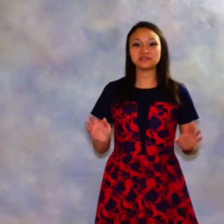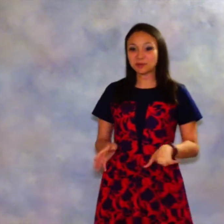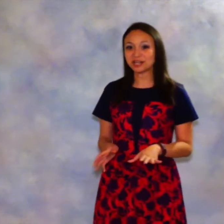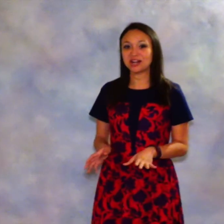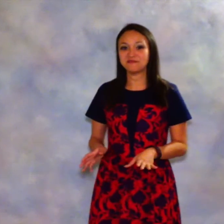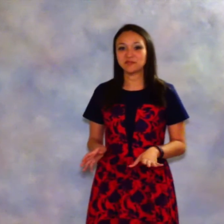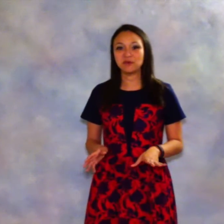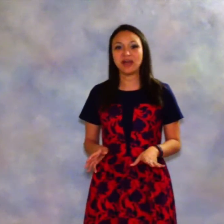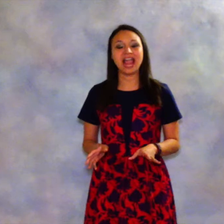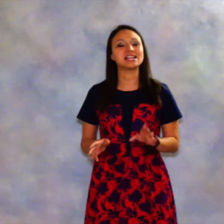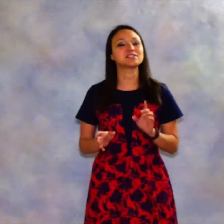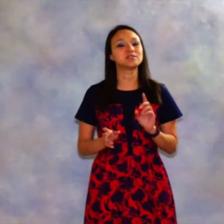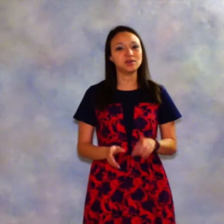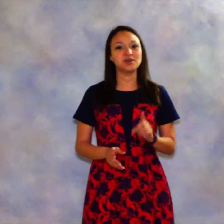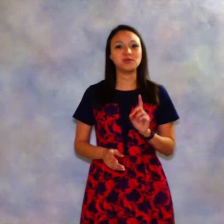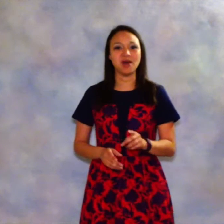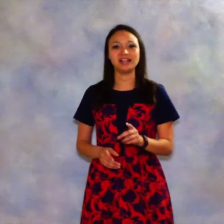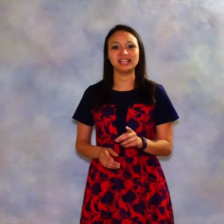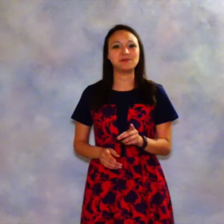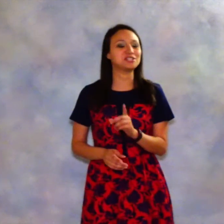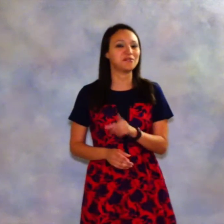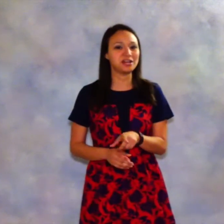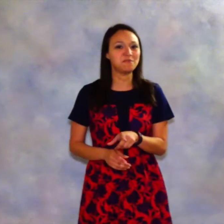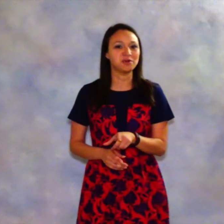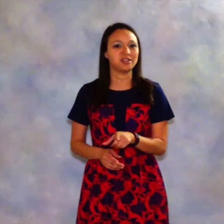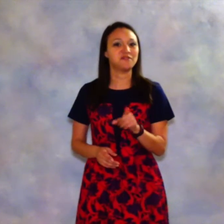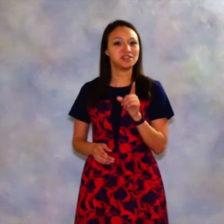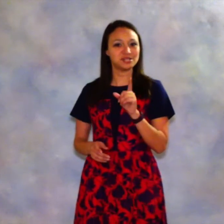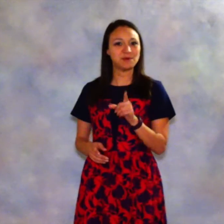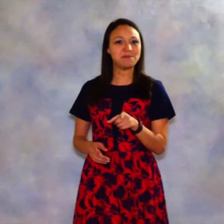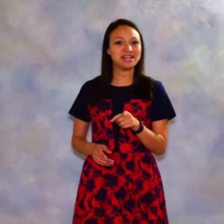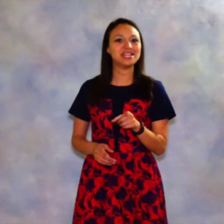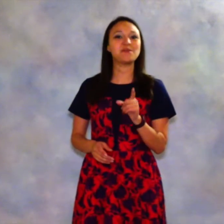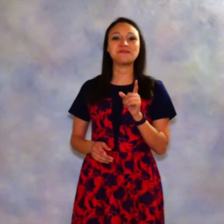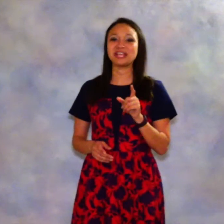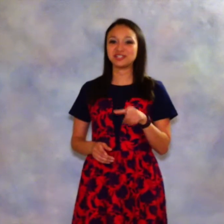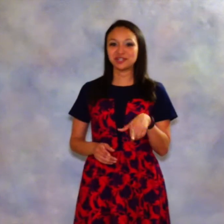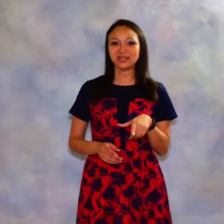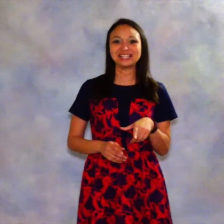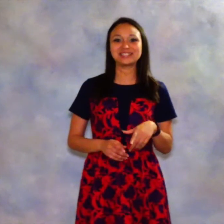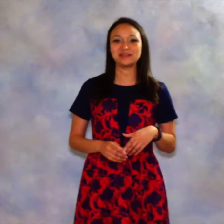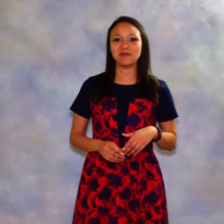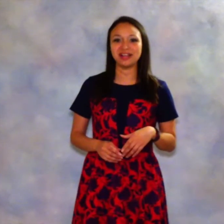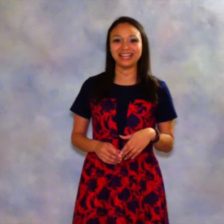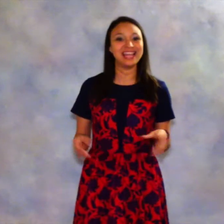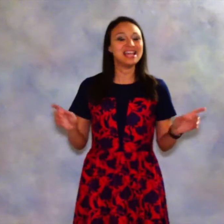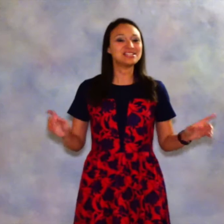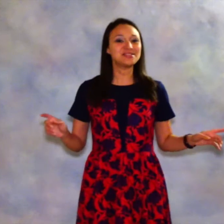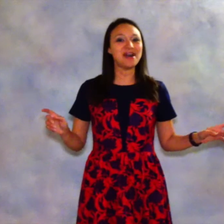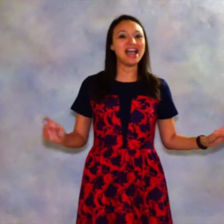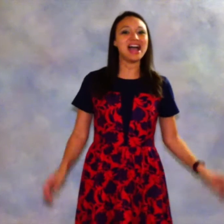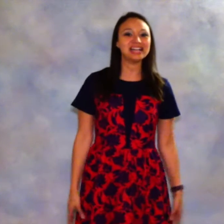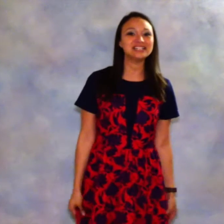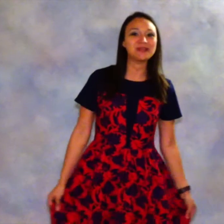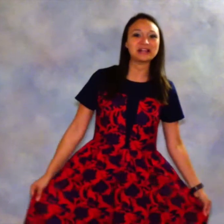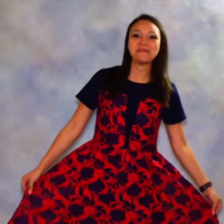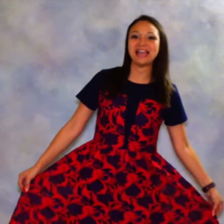super comfortable and it's good quality which is very important. If you're going to spend money, you want to make sure it's good quality. So I highly recommend